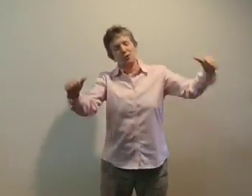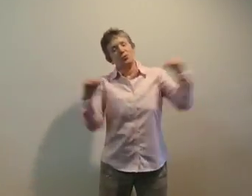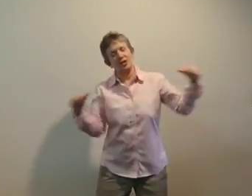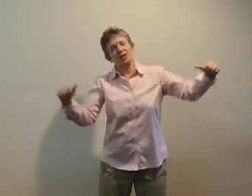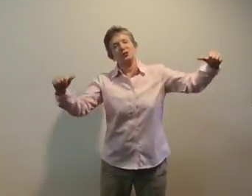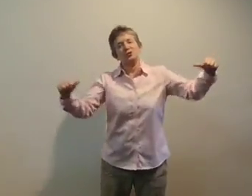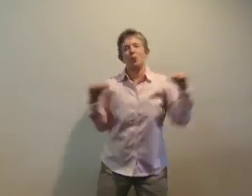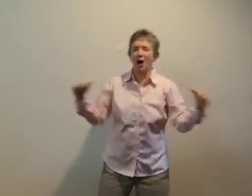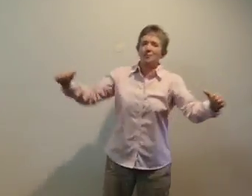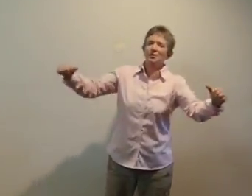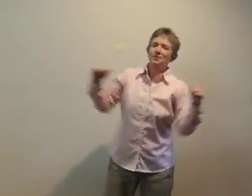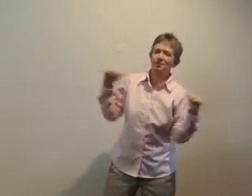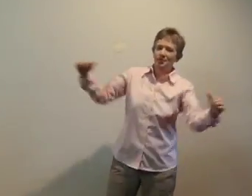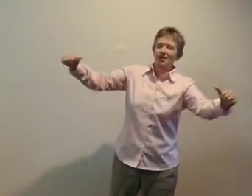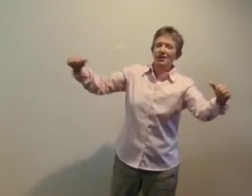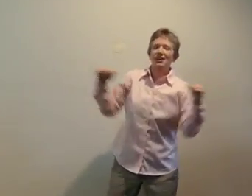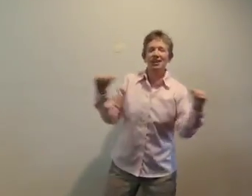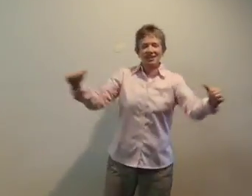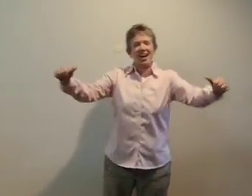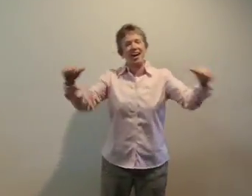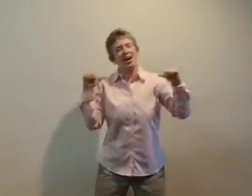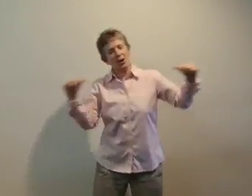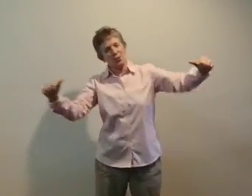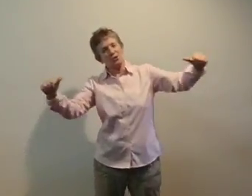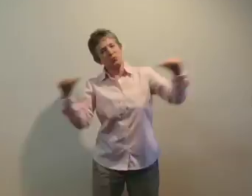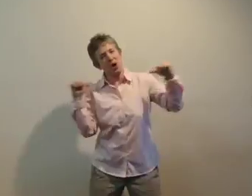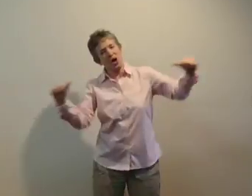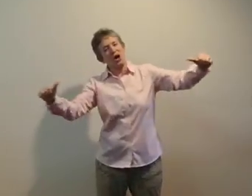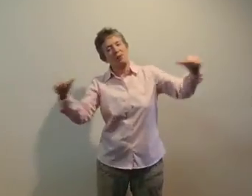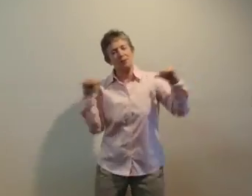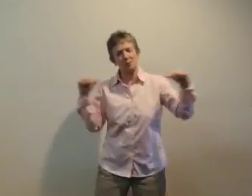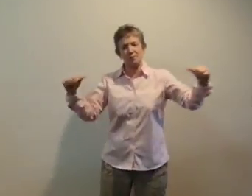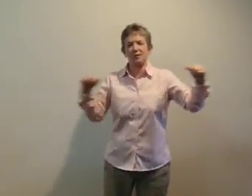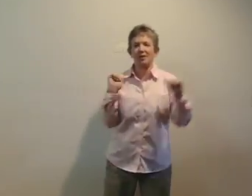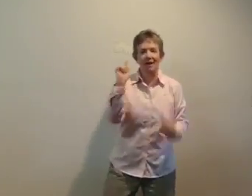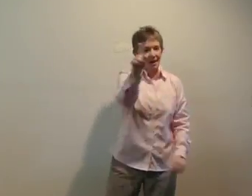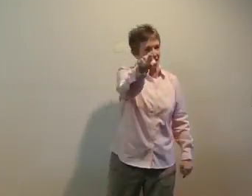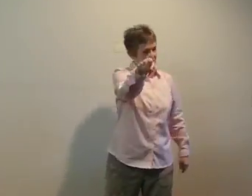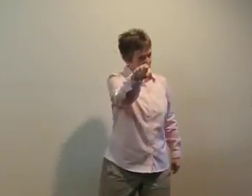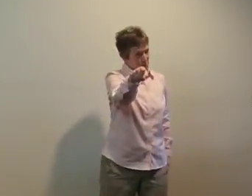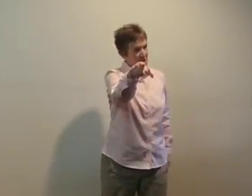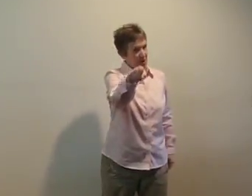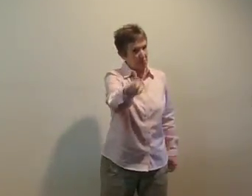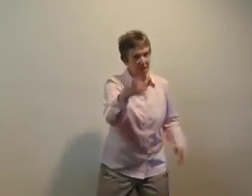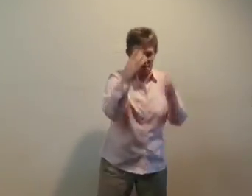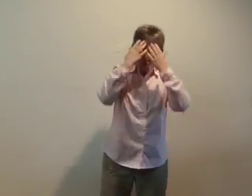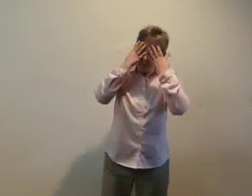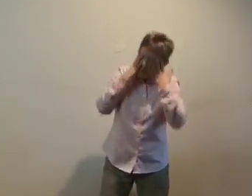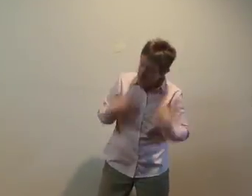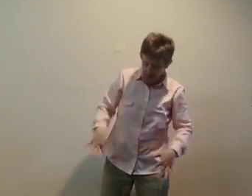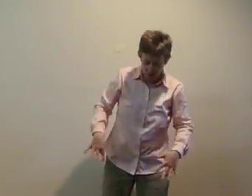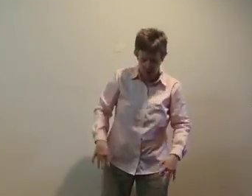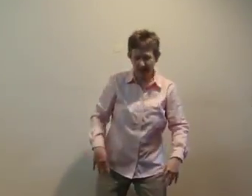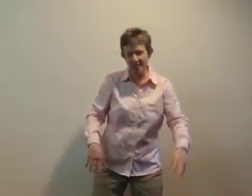We're swamps, yeah, we're swamps. And you can bet we get wet,